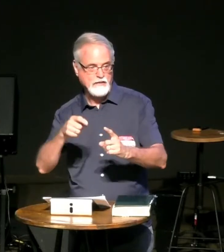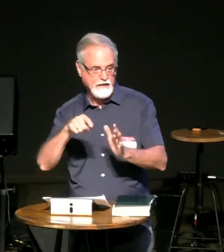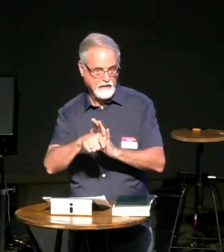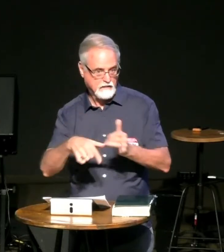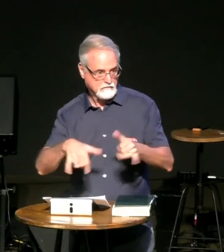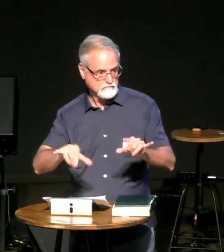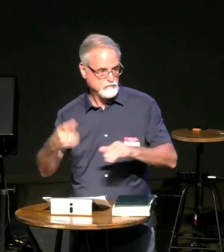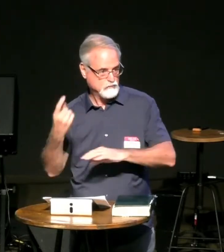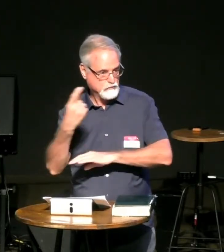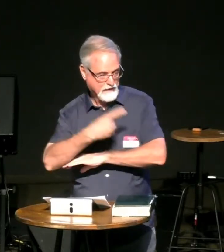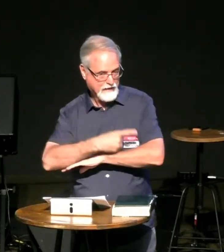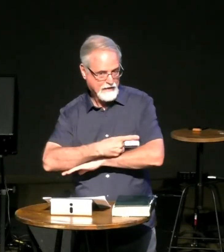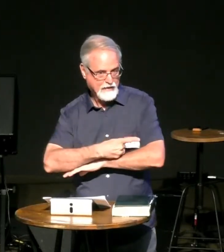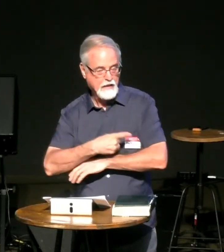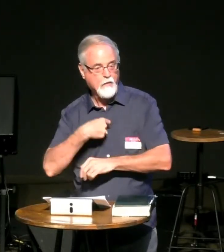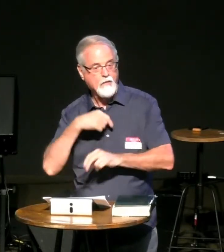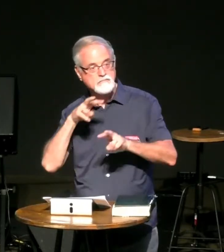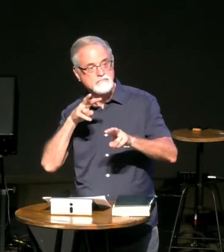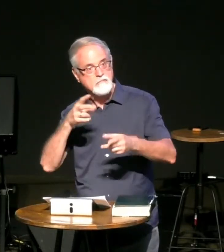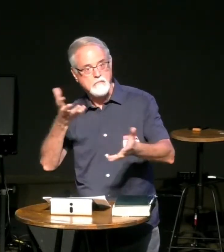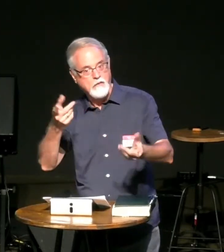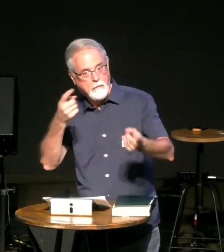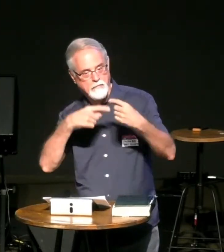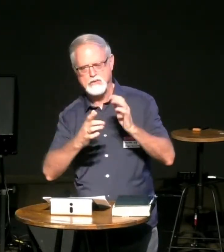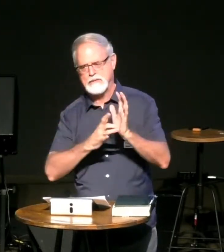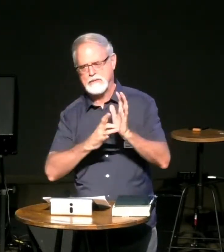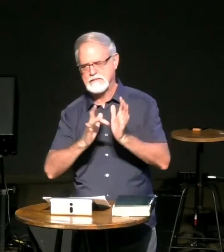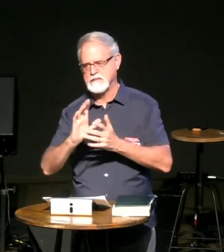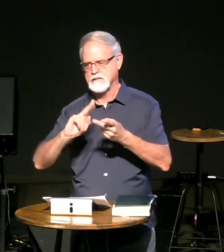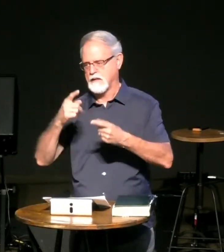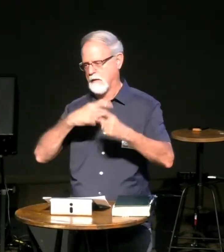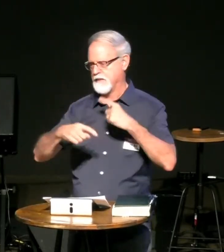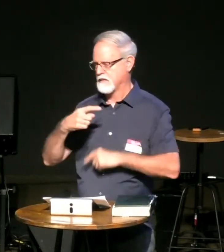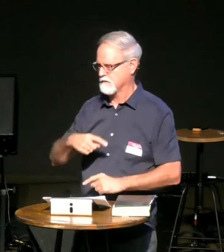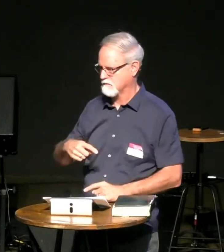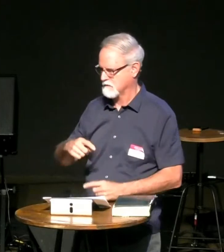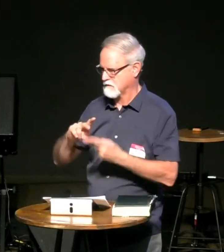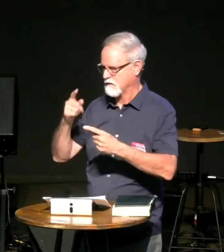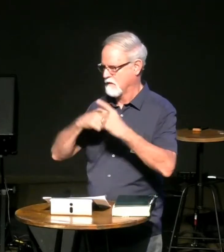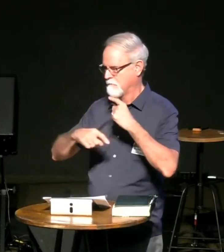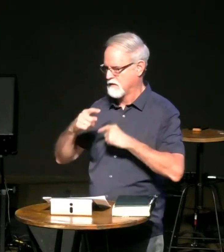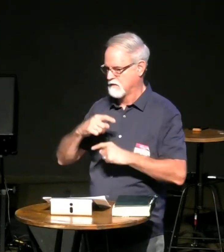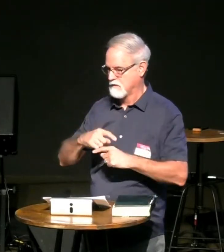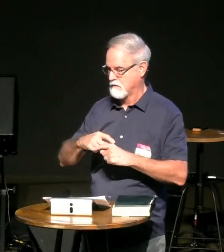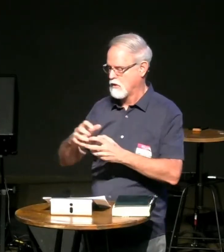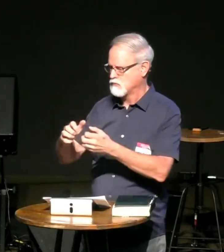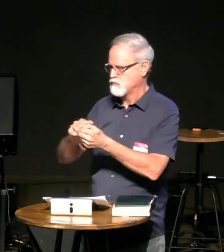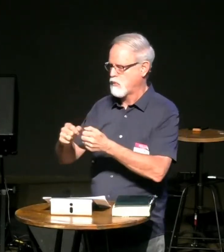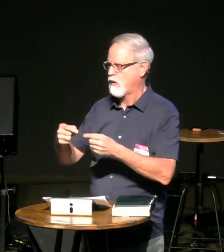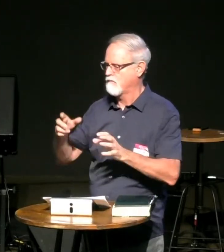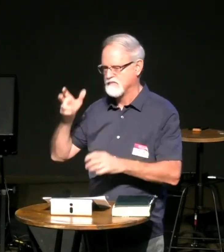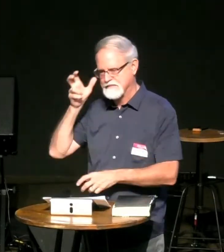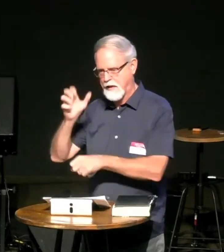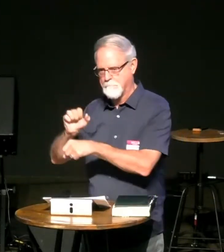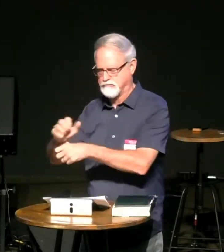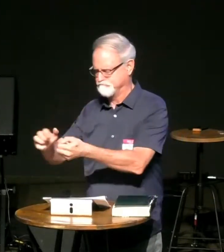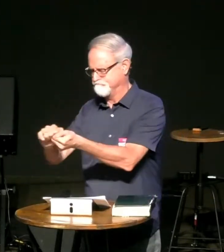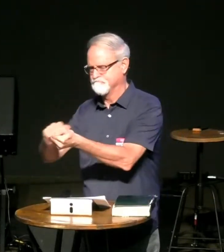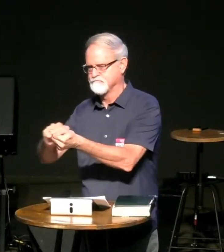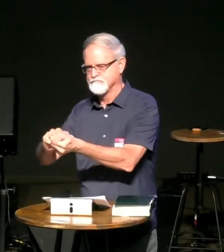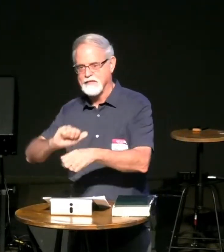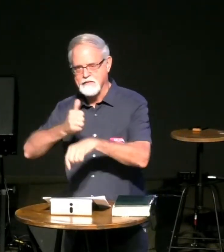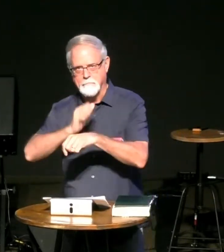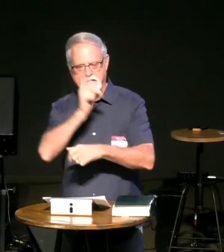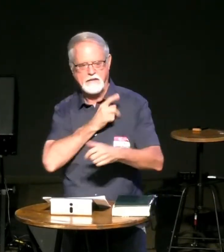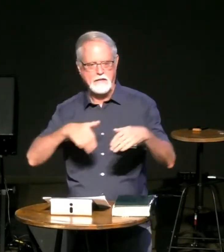and we know from the bible stories that many people were tortured we know from missionary stories and when they come back of the torture